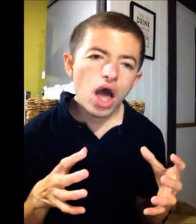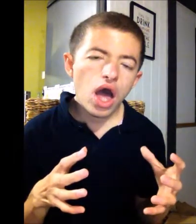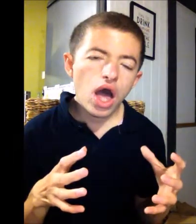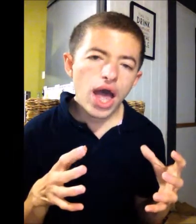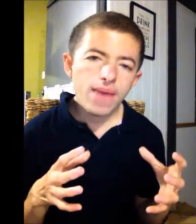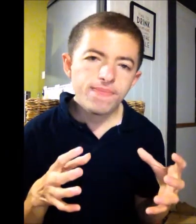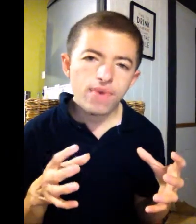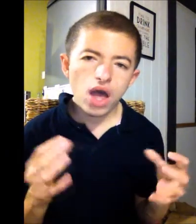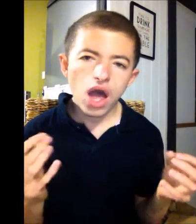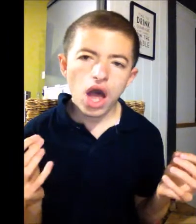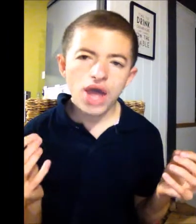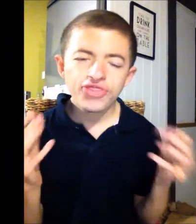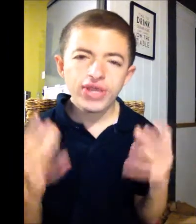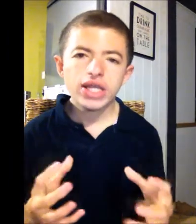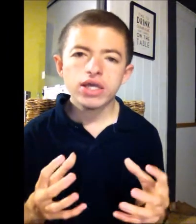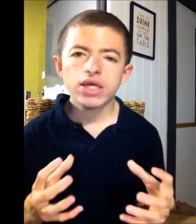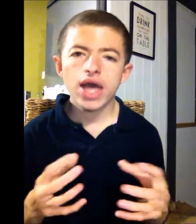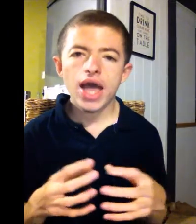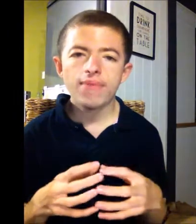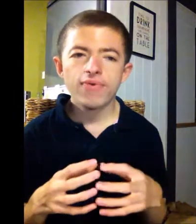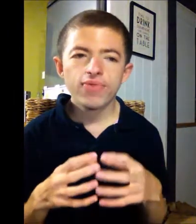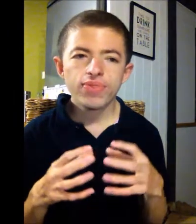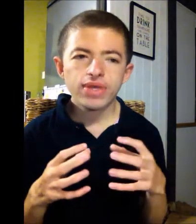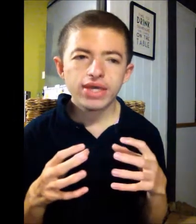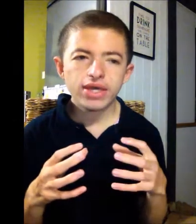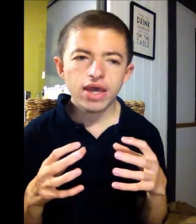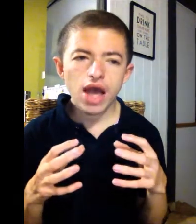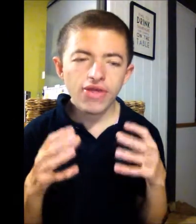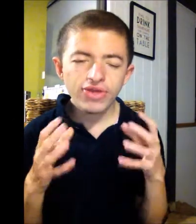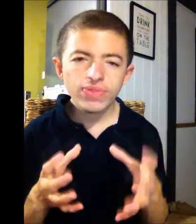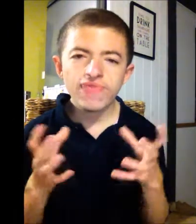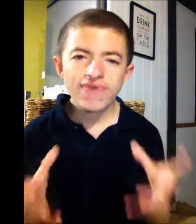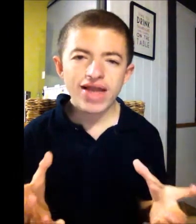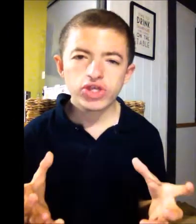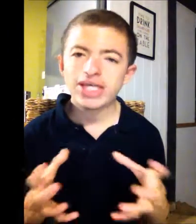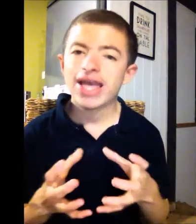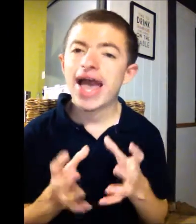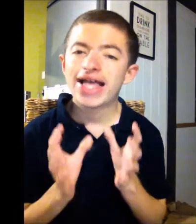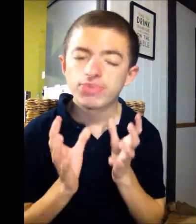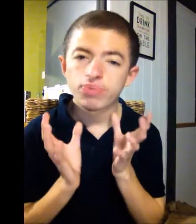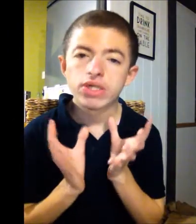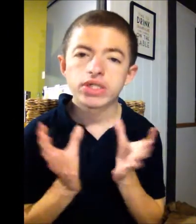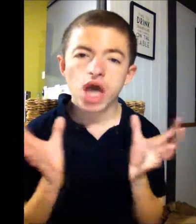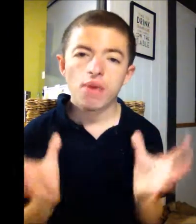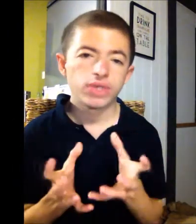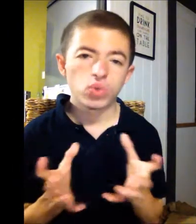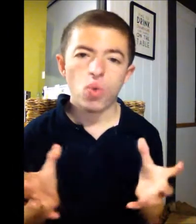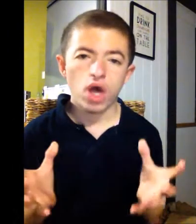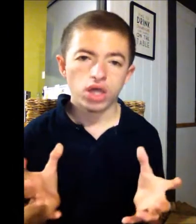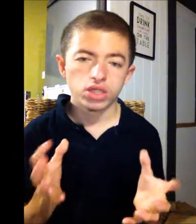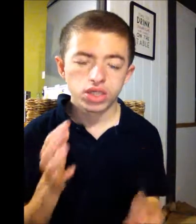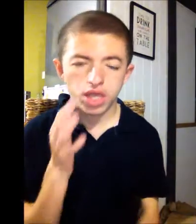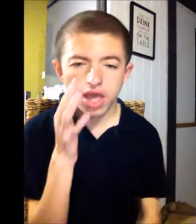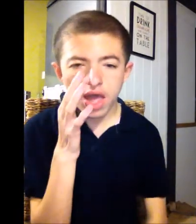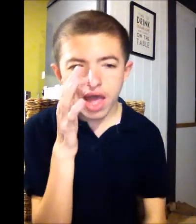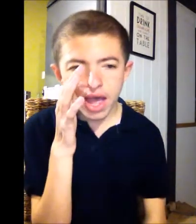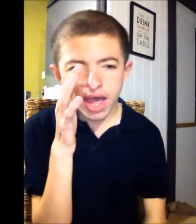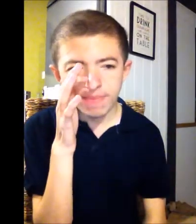And, um, I think, um, I think the Flash has built up its world. Um,